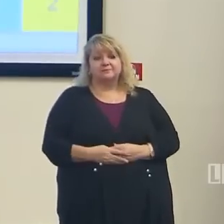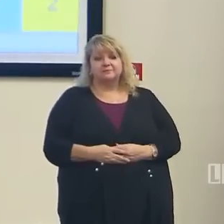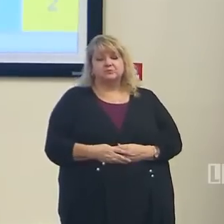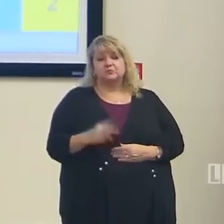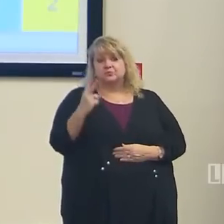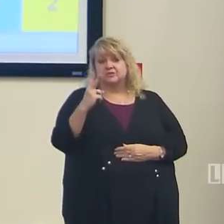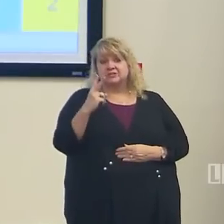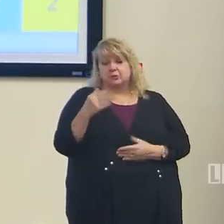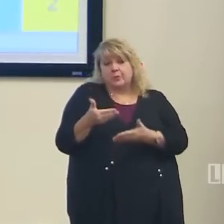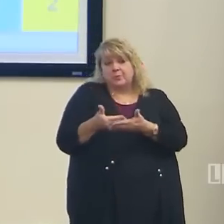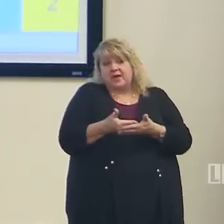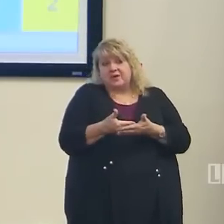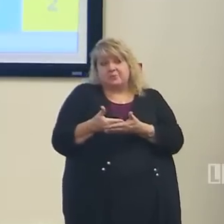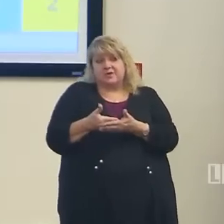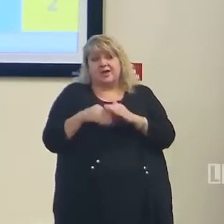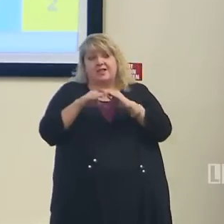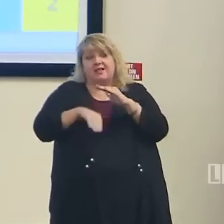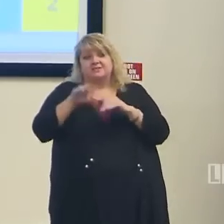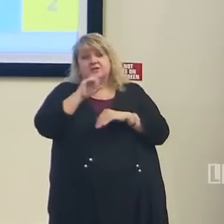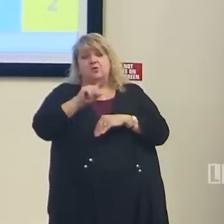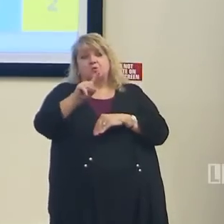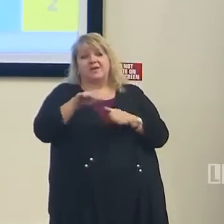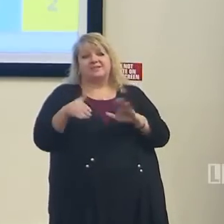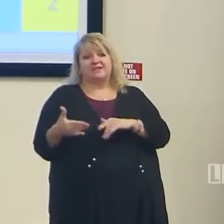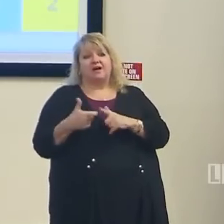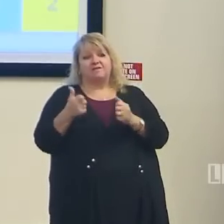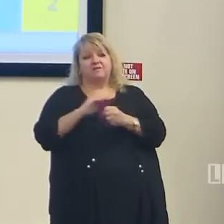was in an infant less than one year old.